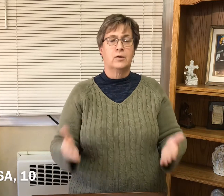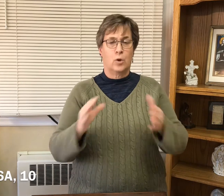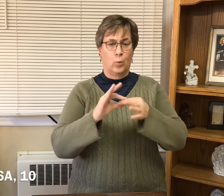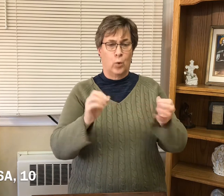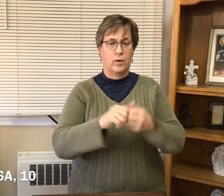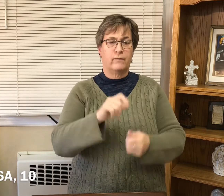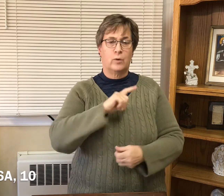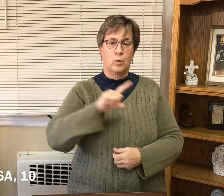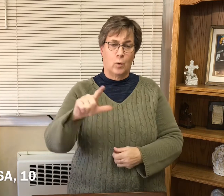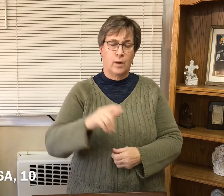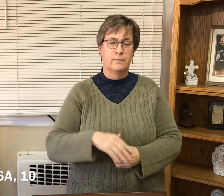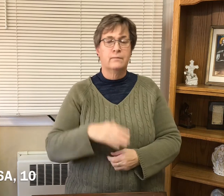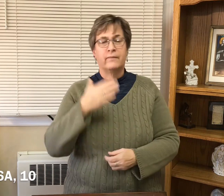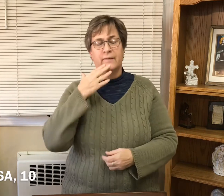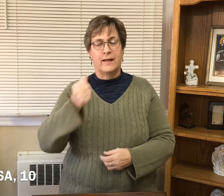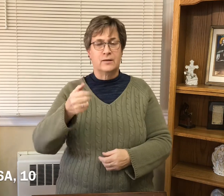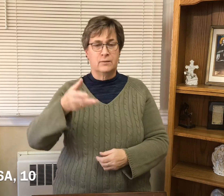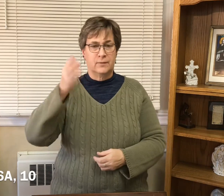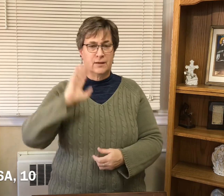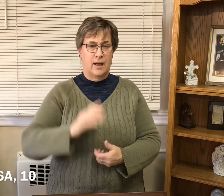The word of the Lord. Thanks be to God.